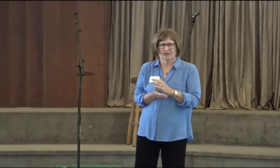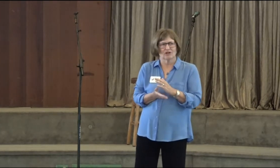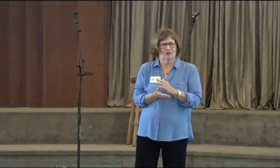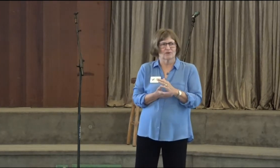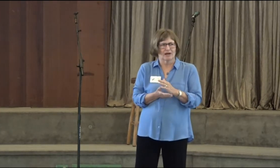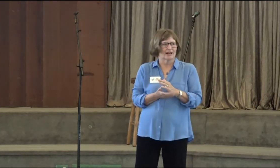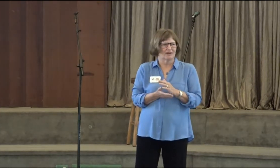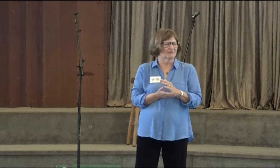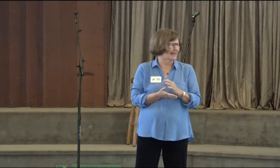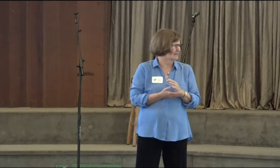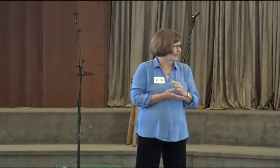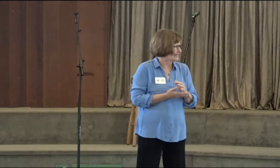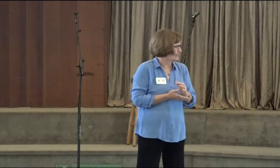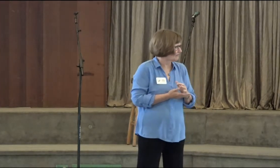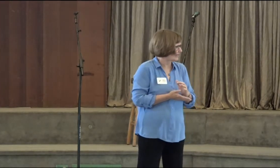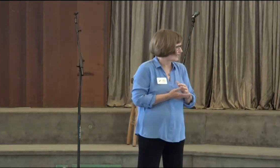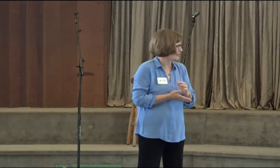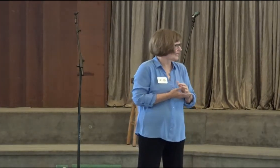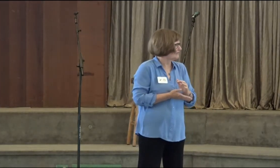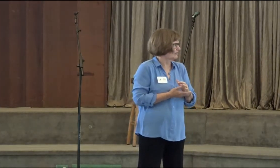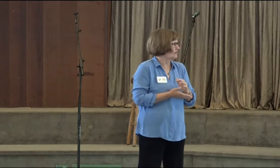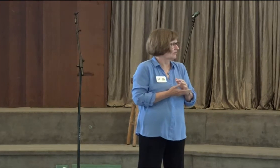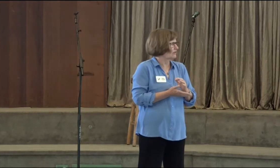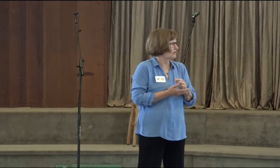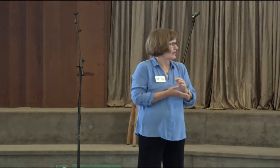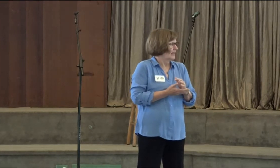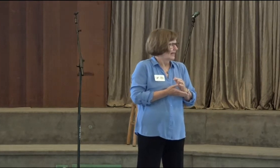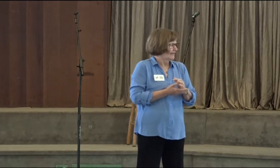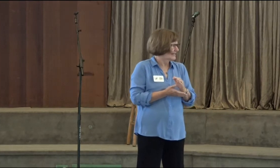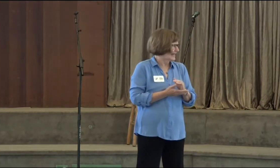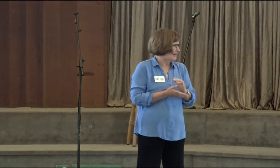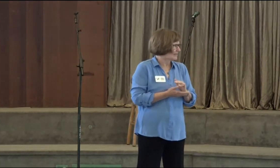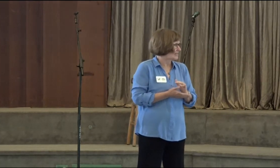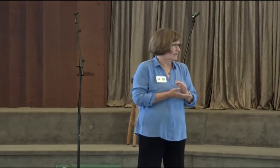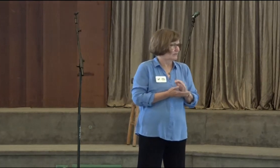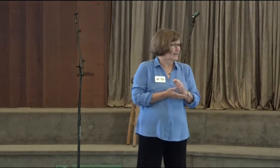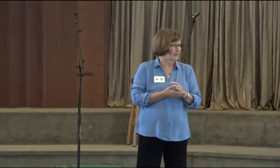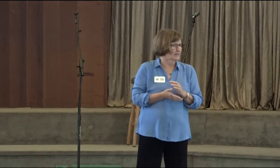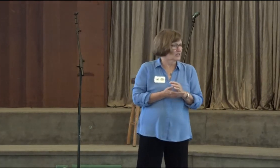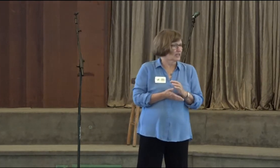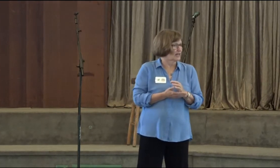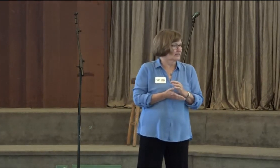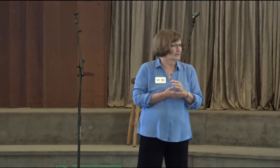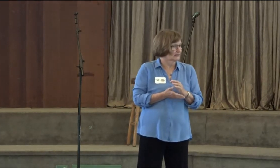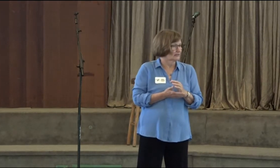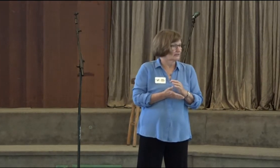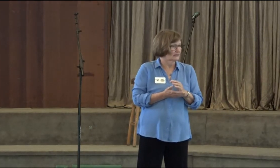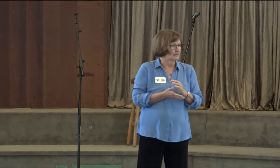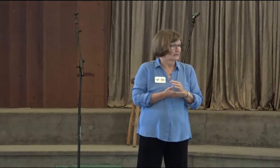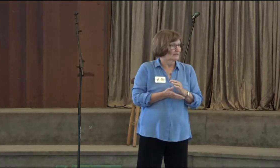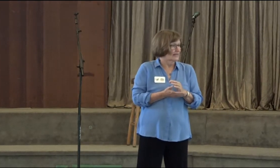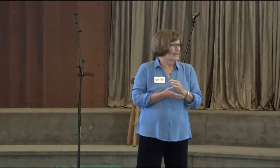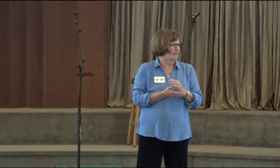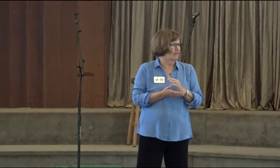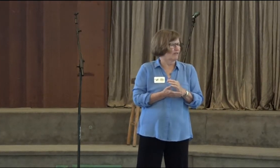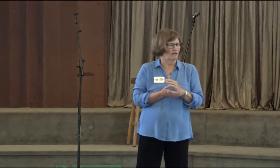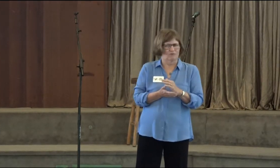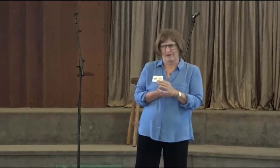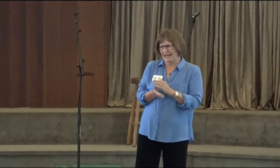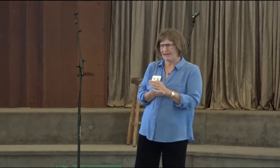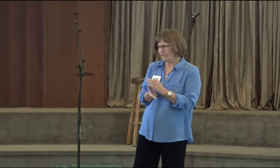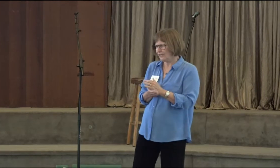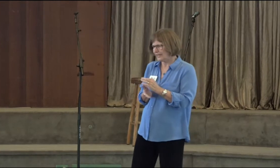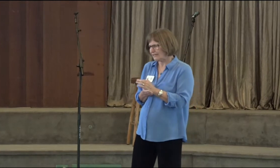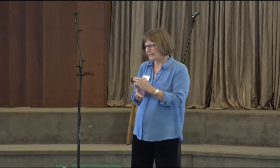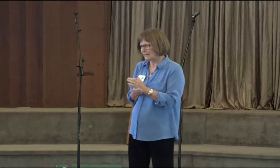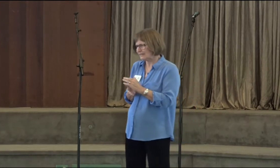Even though I don't like myself right now. Even though this happened to me when I was a child. Even though.